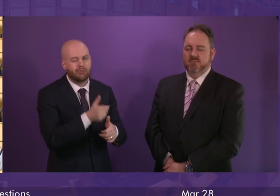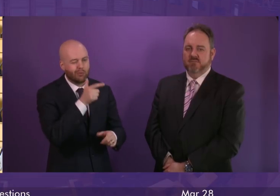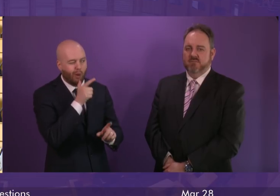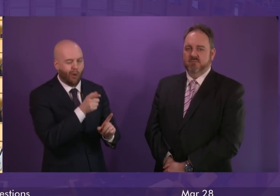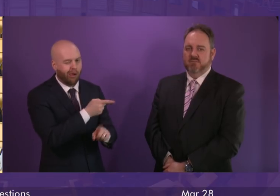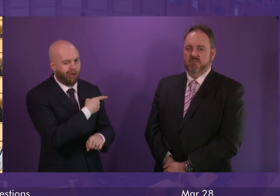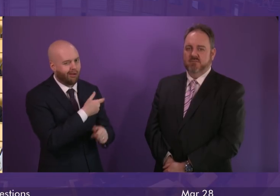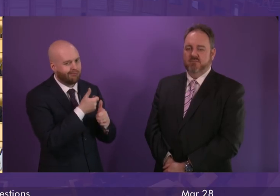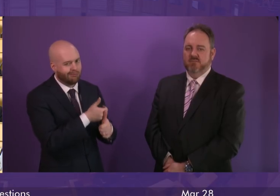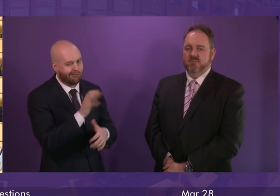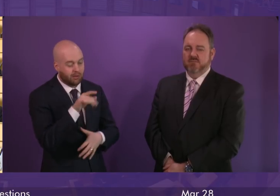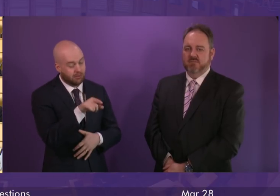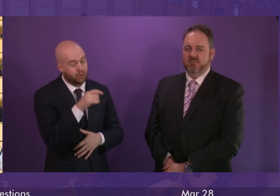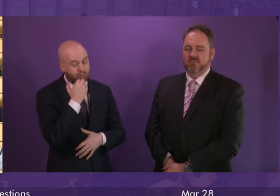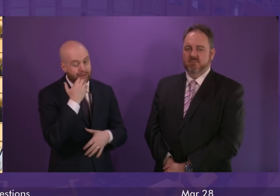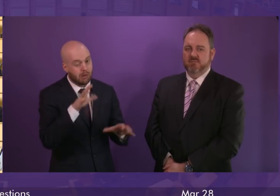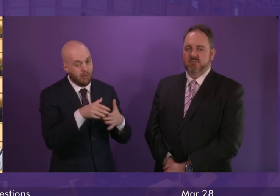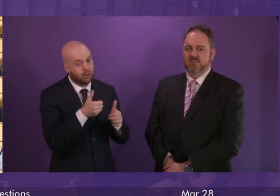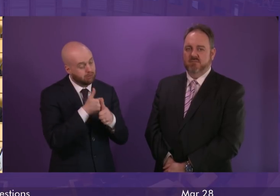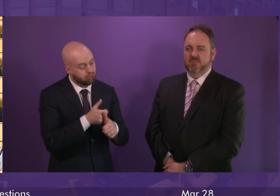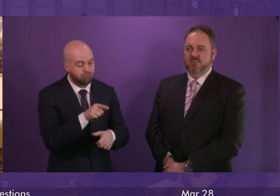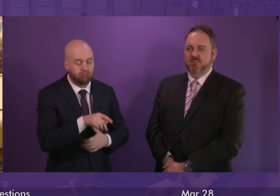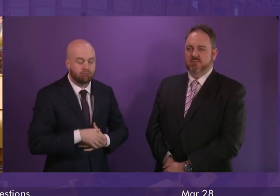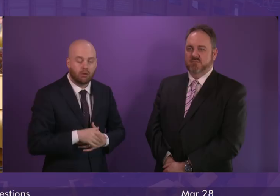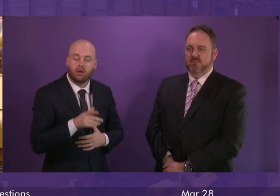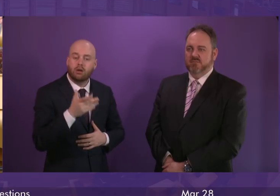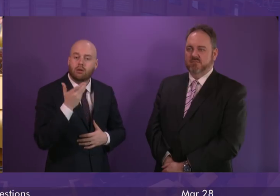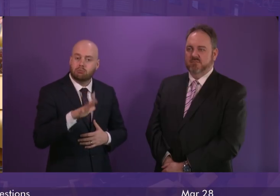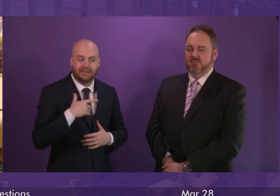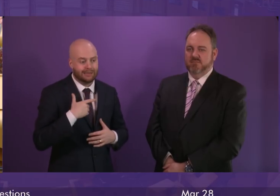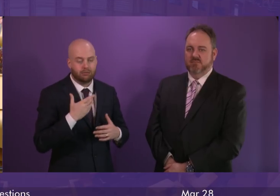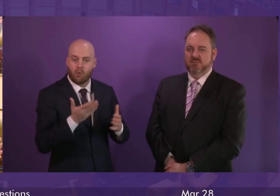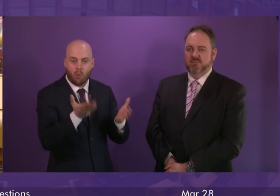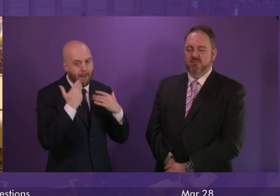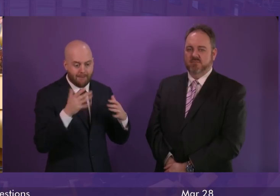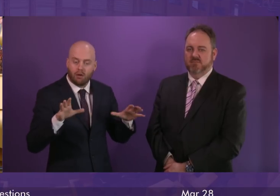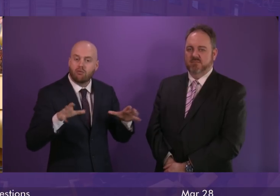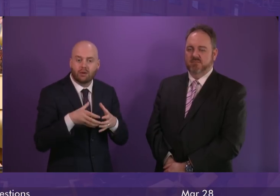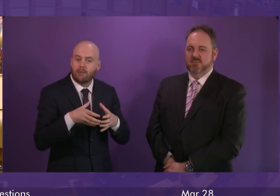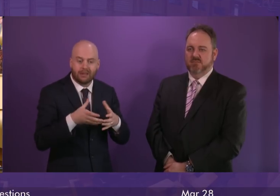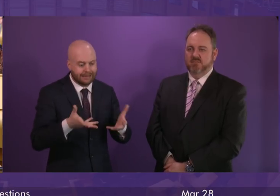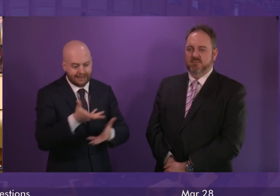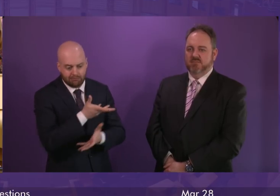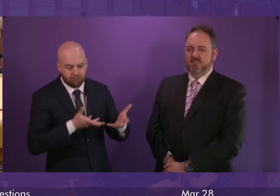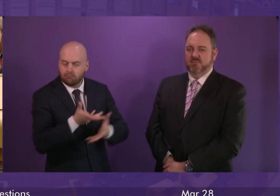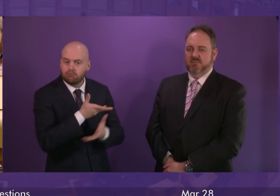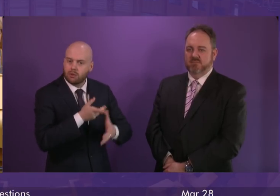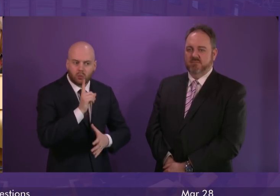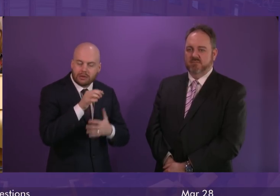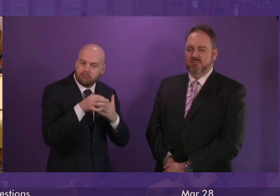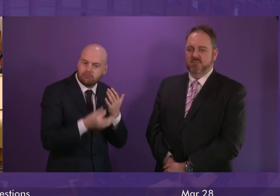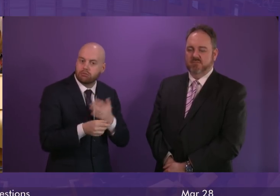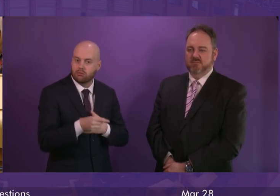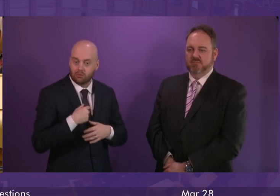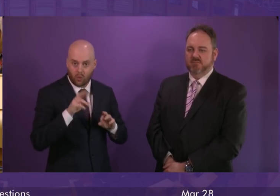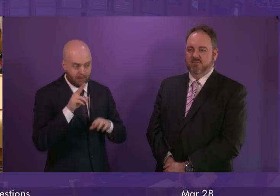Johnson has already referred to, we have committed to cross-party talks on reform of the council tax, and I hope all parties will agree to take part in that, and